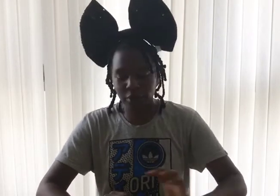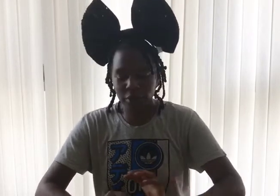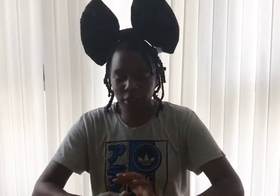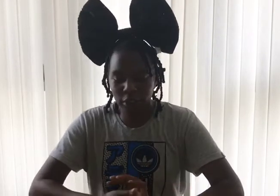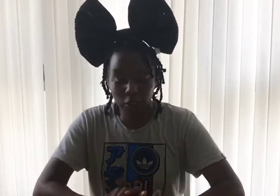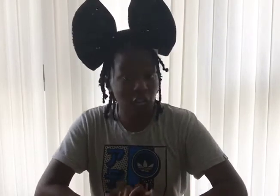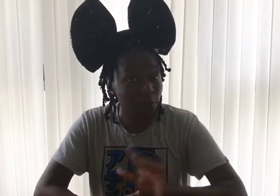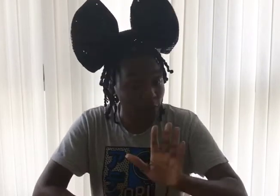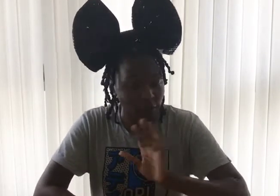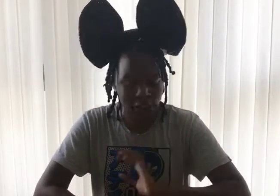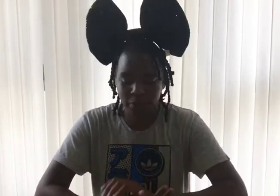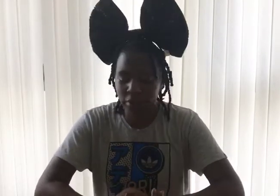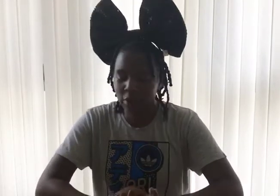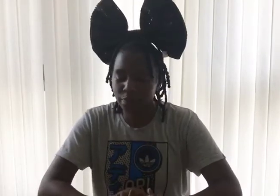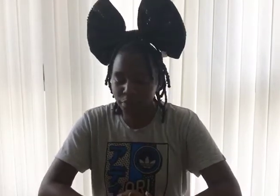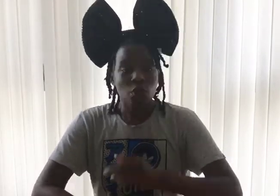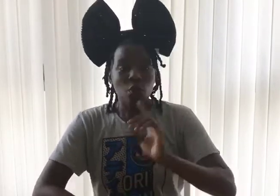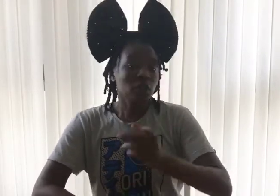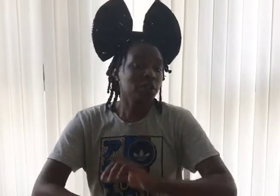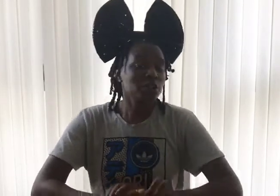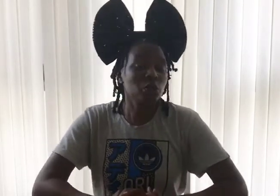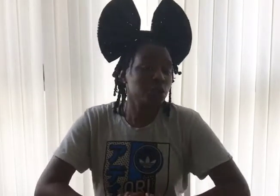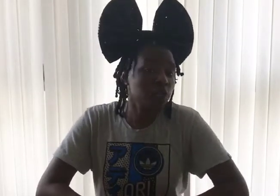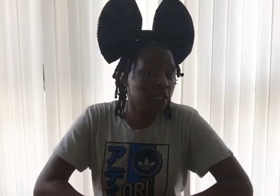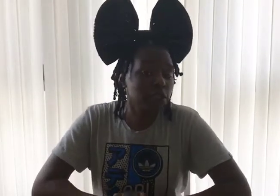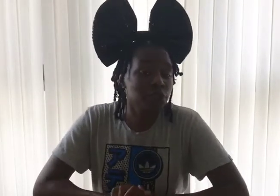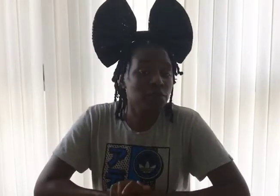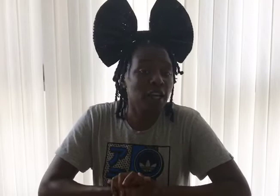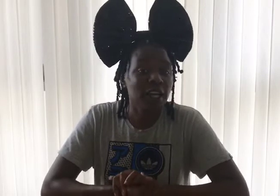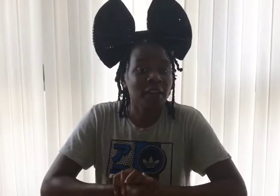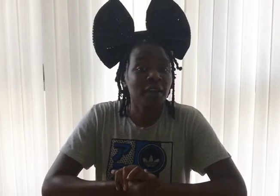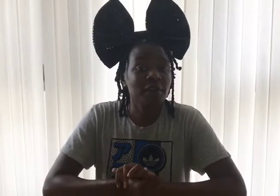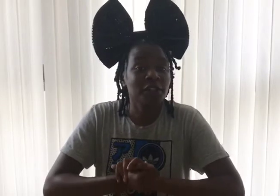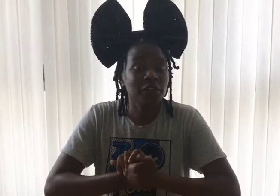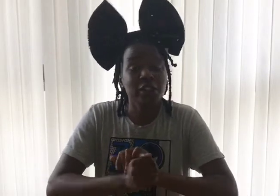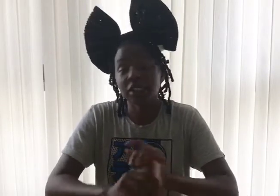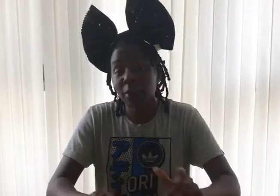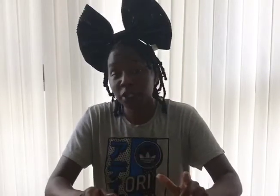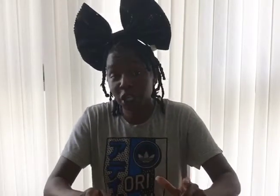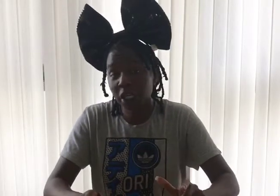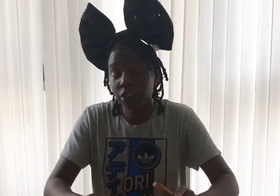a couple of our skippers. Well done to all you guys who have done the skipping challenge.